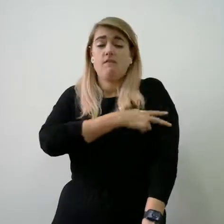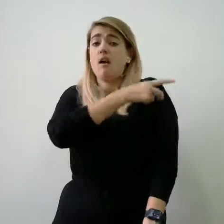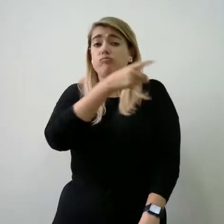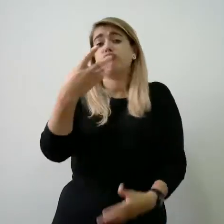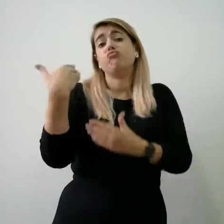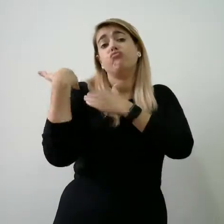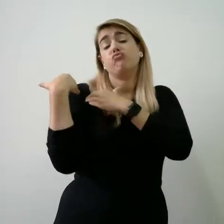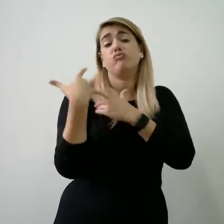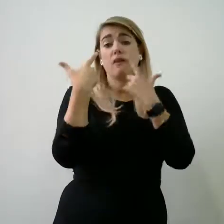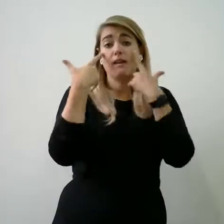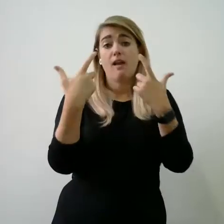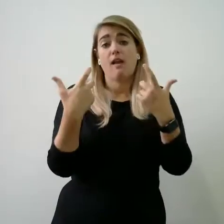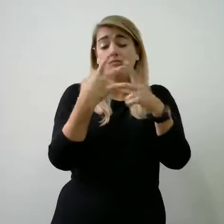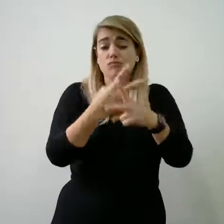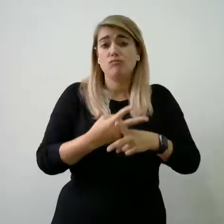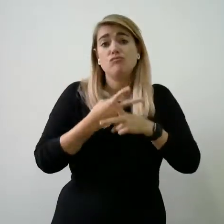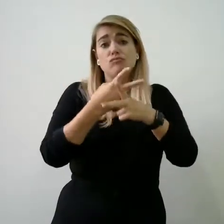safeguard children and young people.